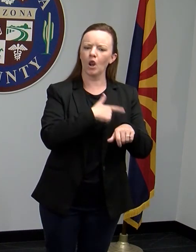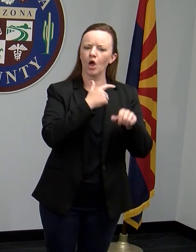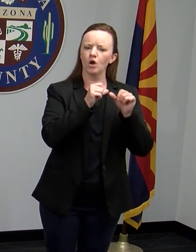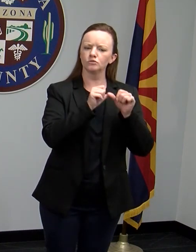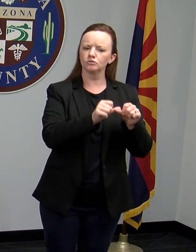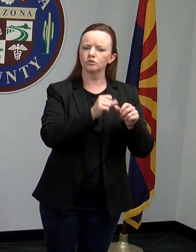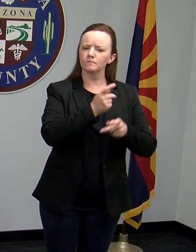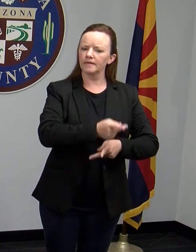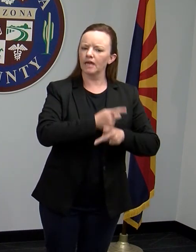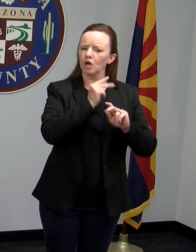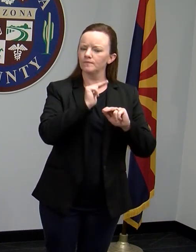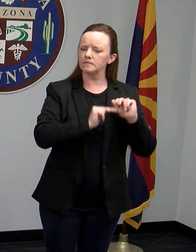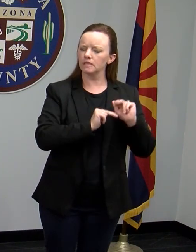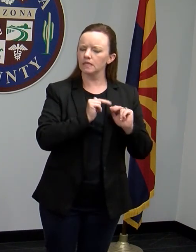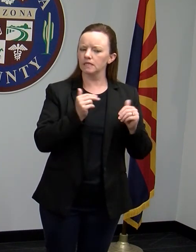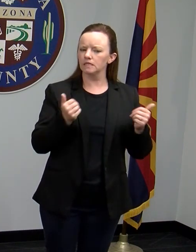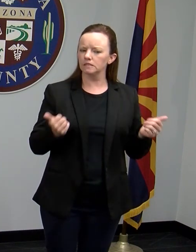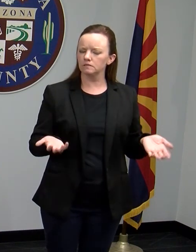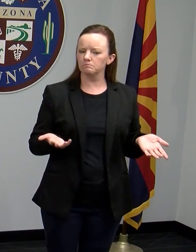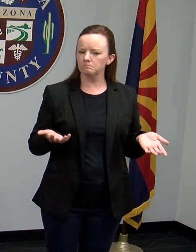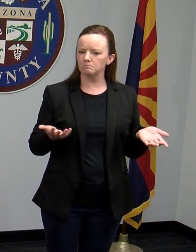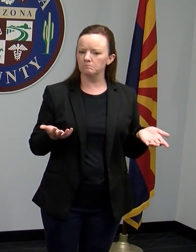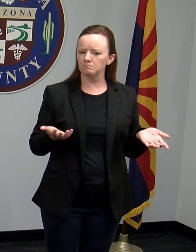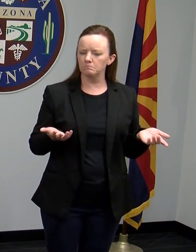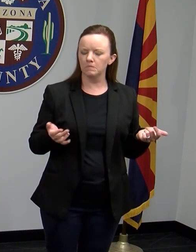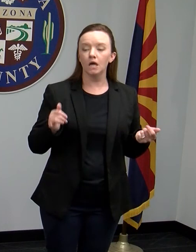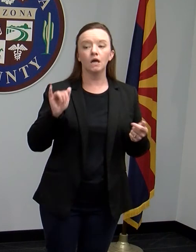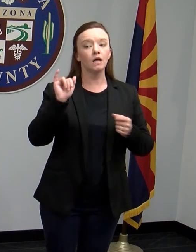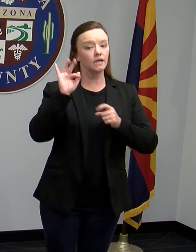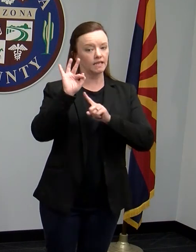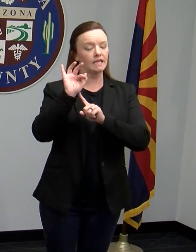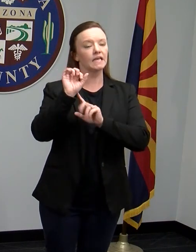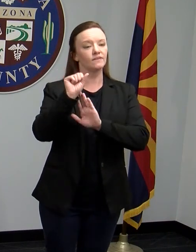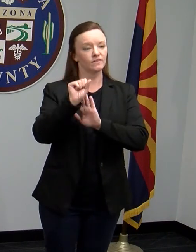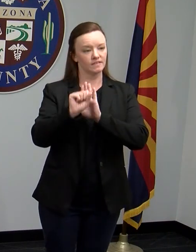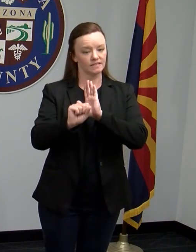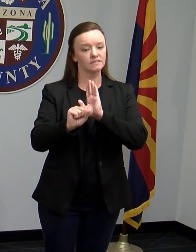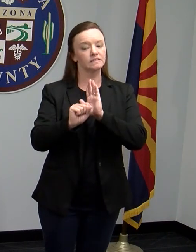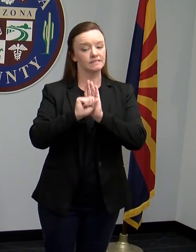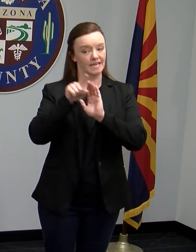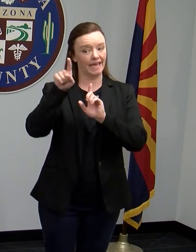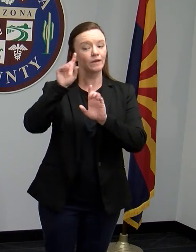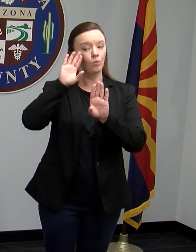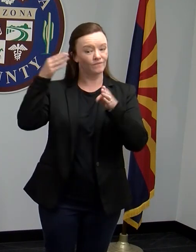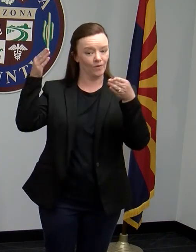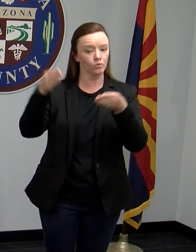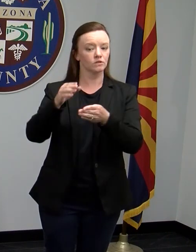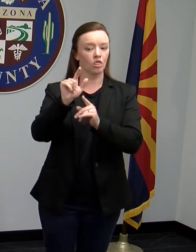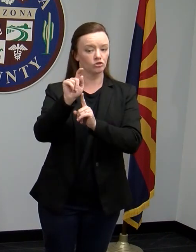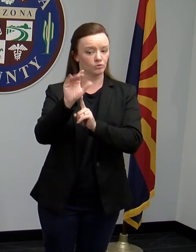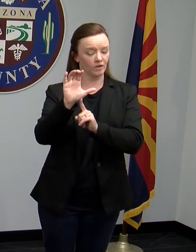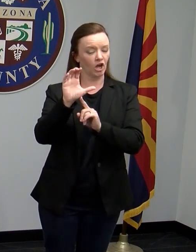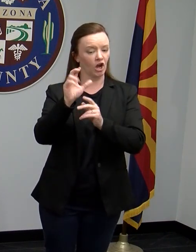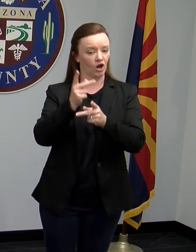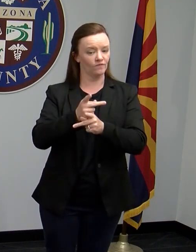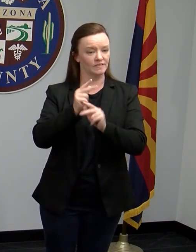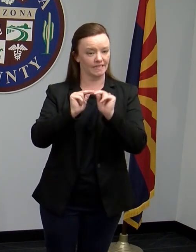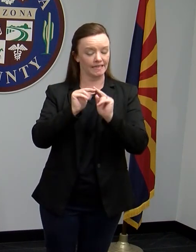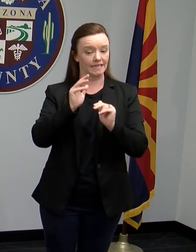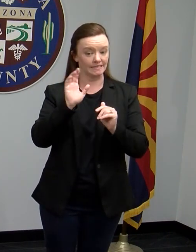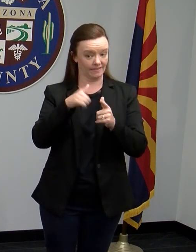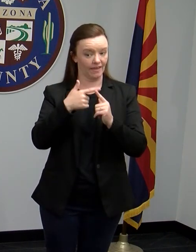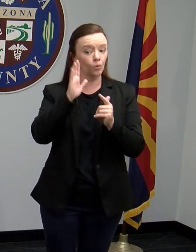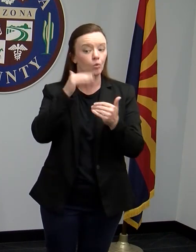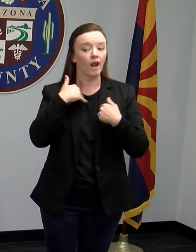facilities. If the state was targeted at long-term facilities, would there be enough to test everybody there?